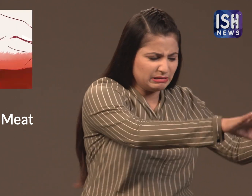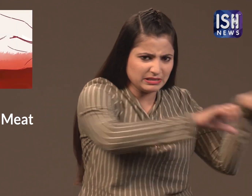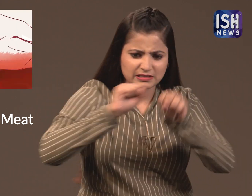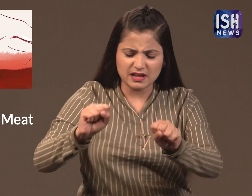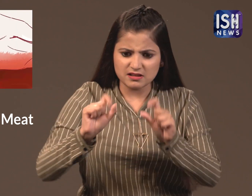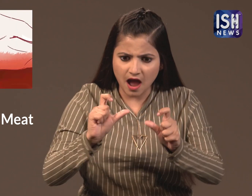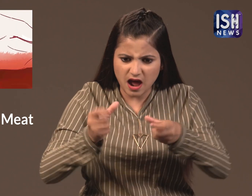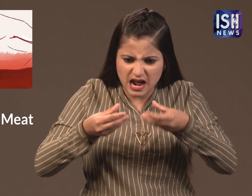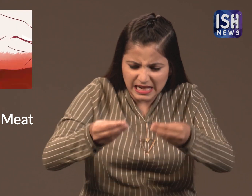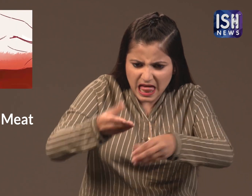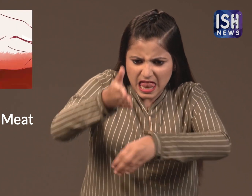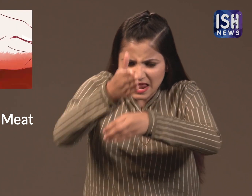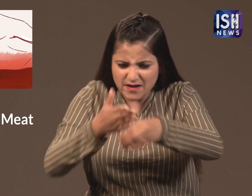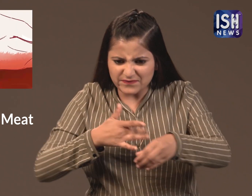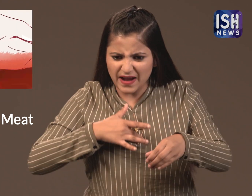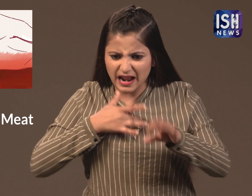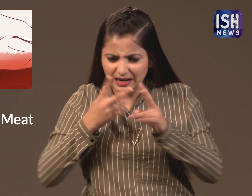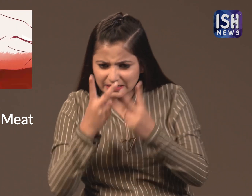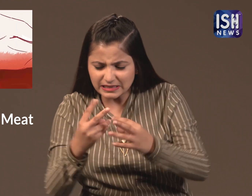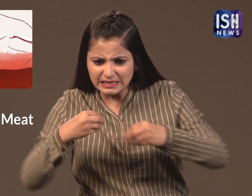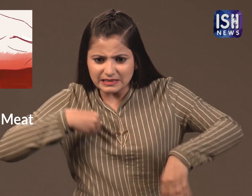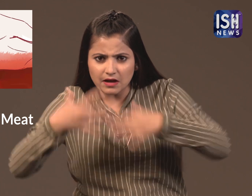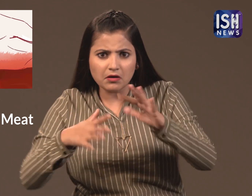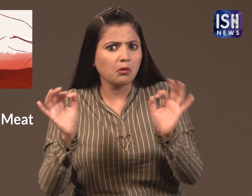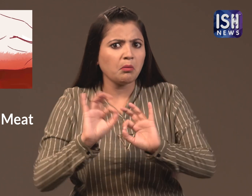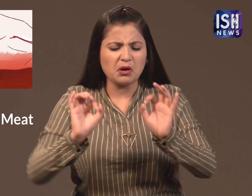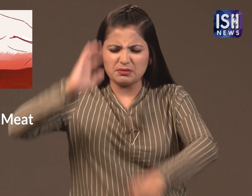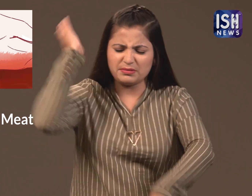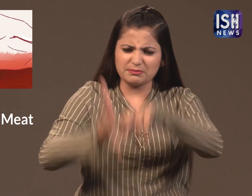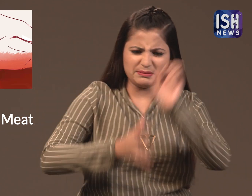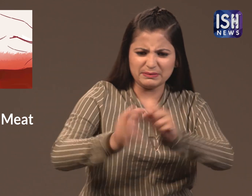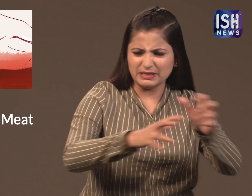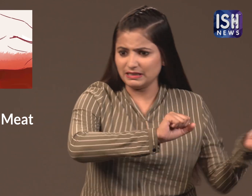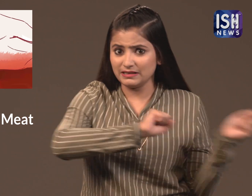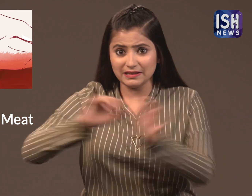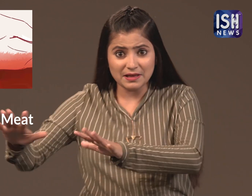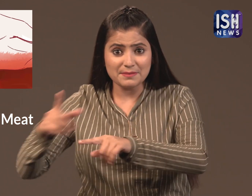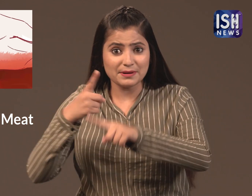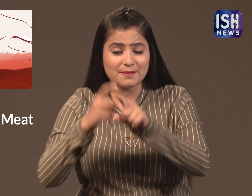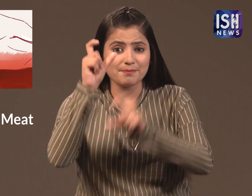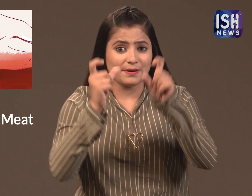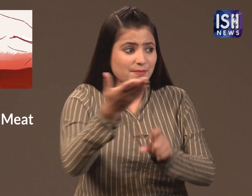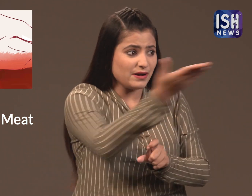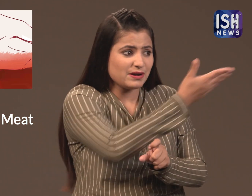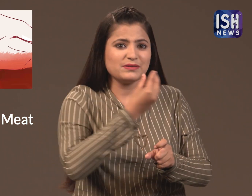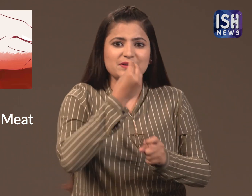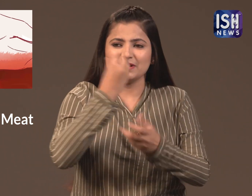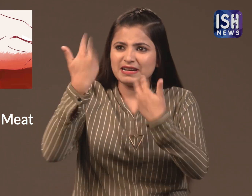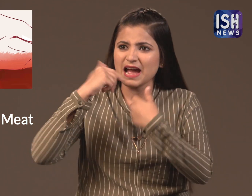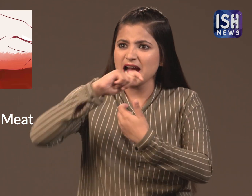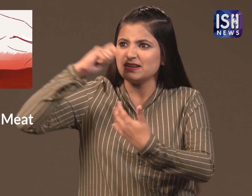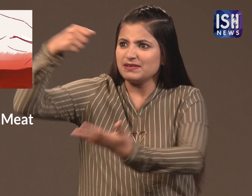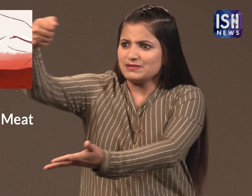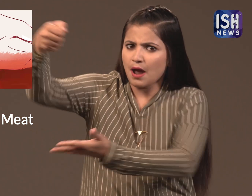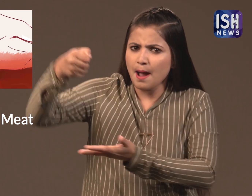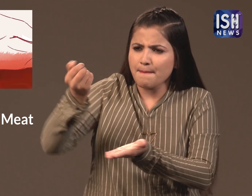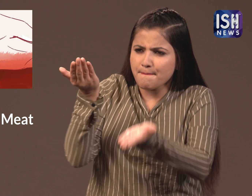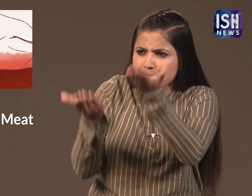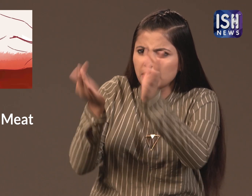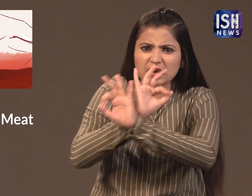Cattle producing factories do not care about their sufferings. They are mercilessly slaughtered. People do not eat meat